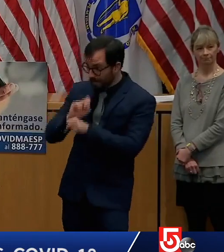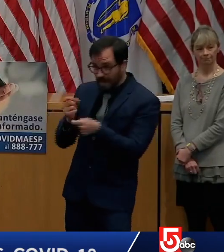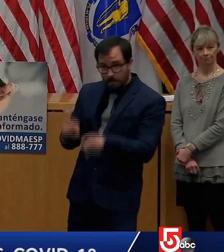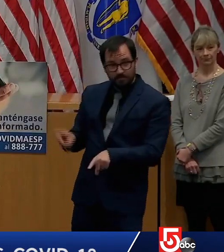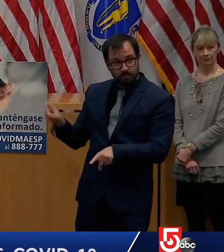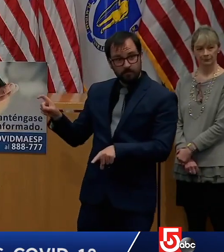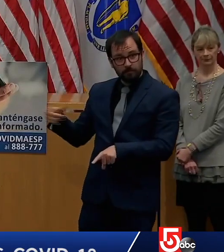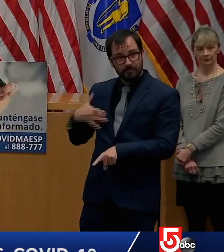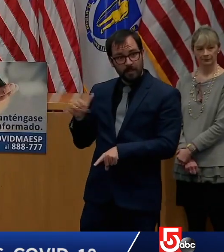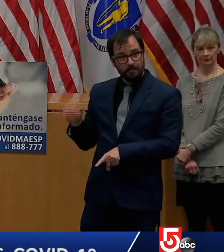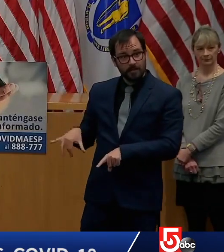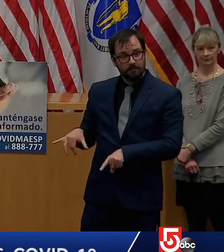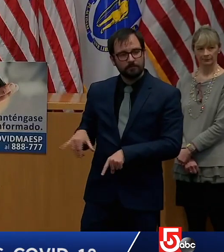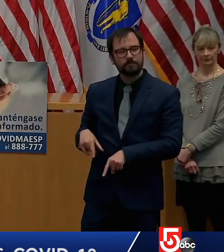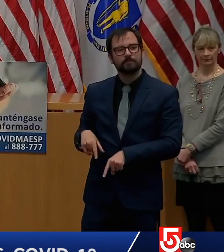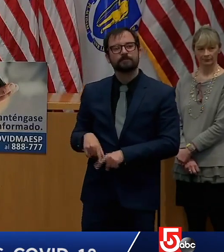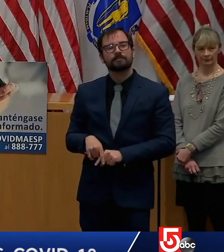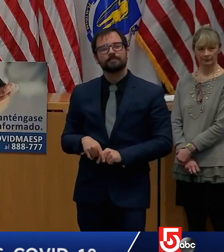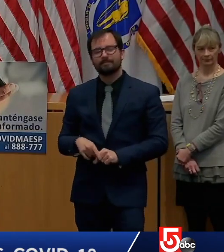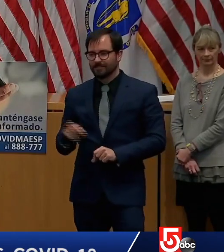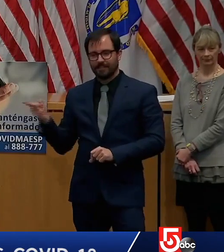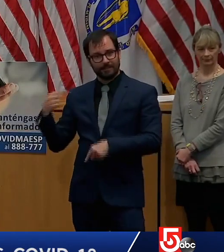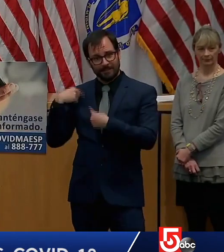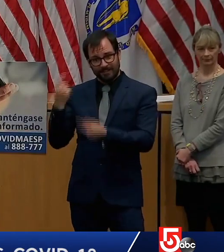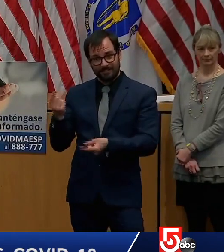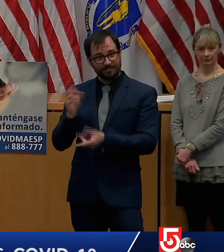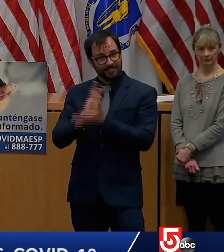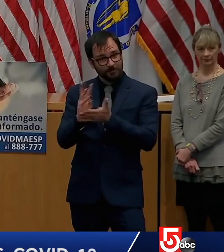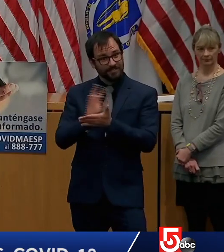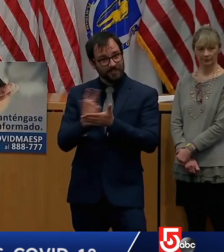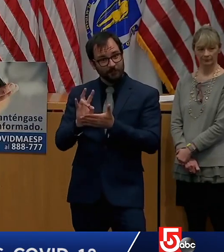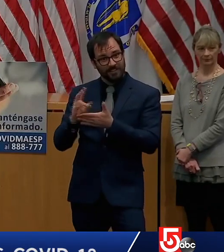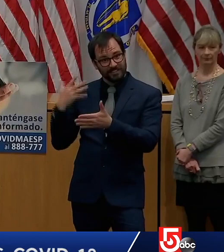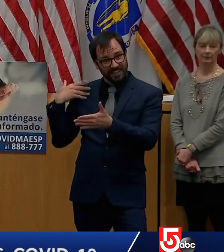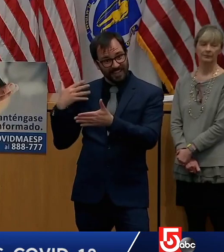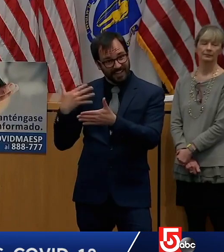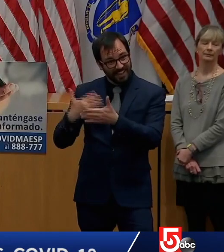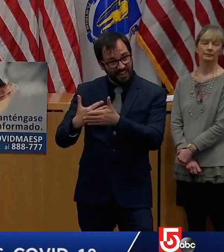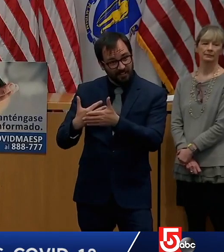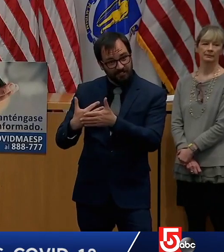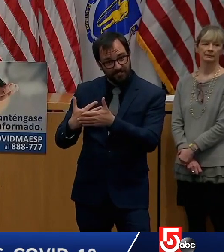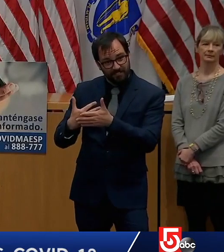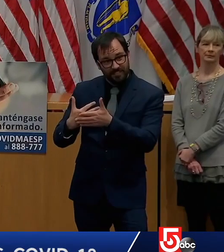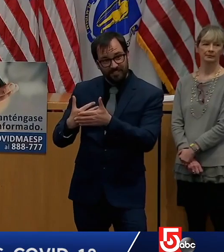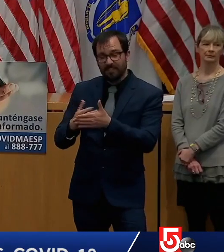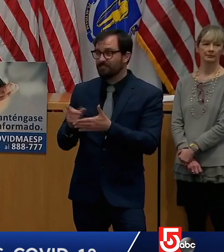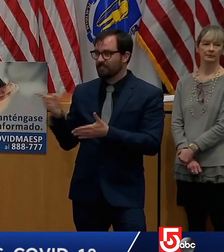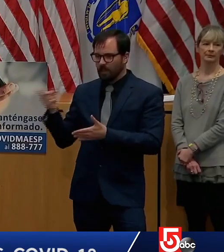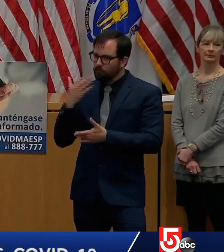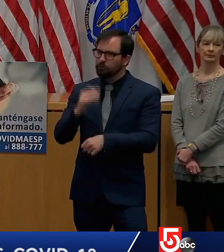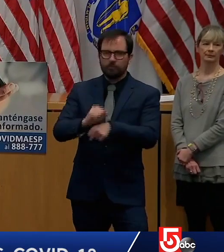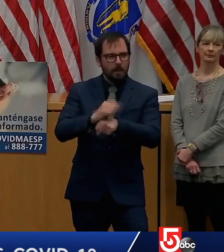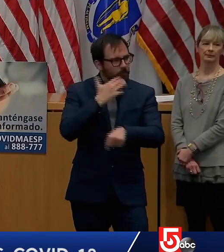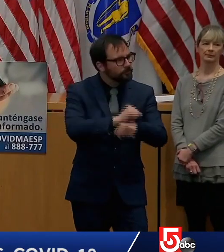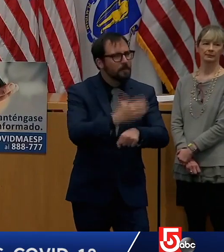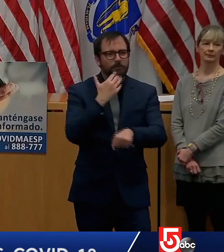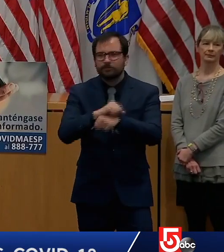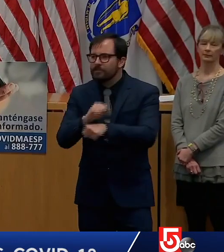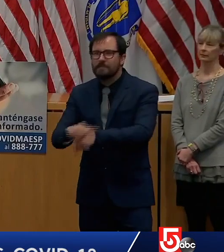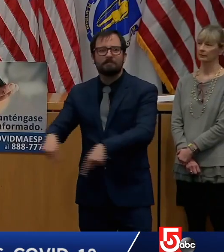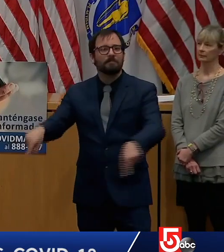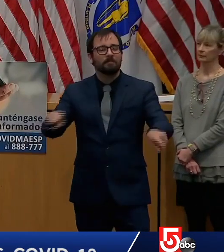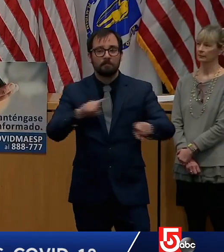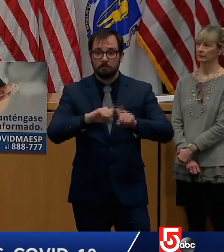last six or seven weeks. They may have to be doing a good job for another six or seven weeks ahead. Are you feeling that pressure?